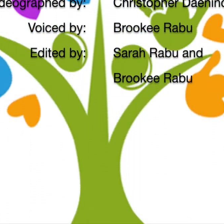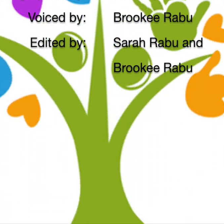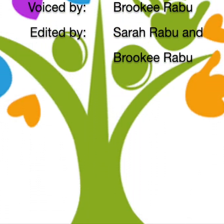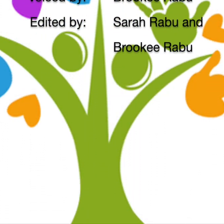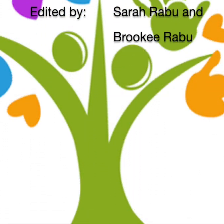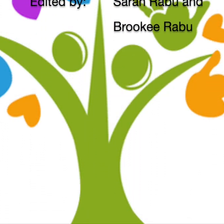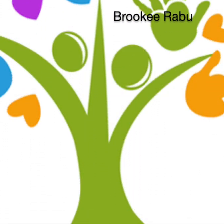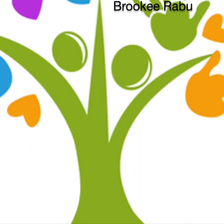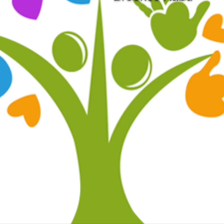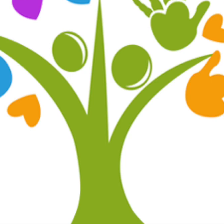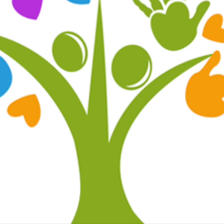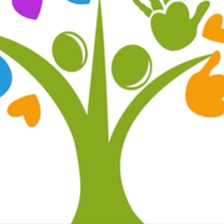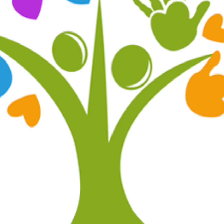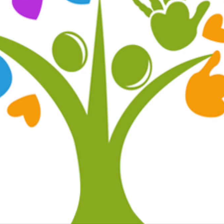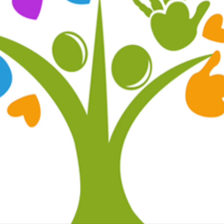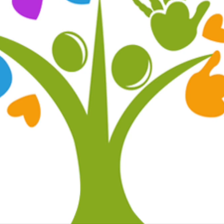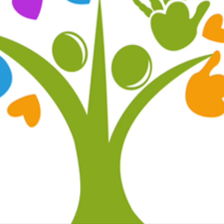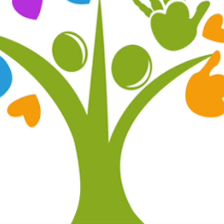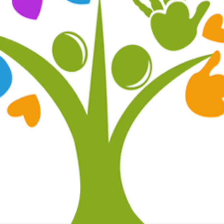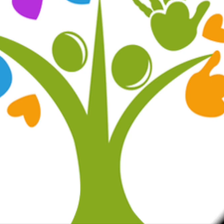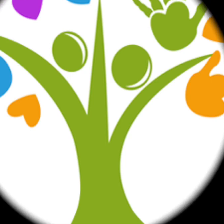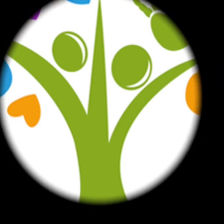to Recently, rolling we away. We're gonna We're We